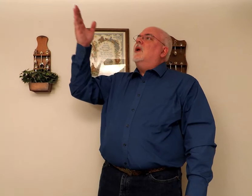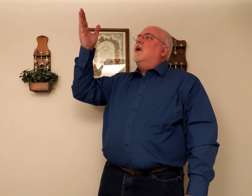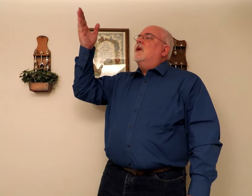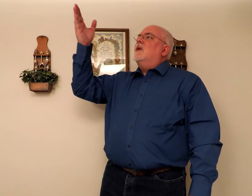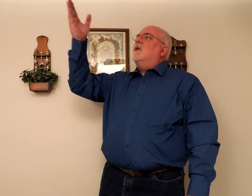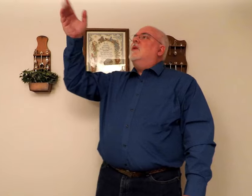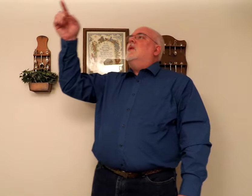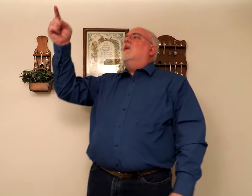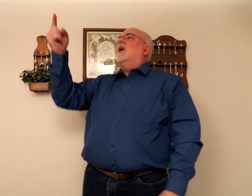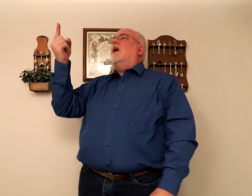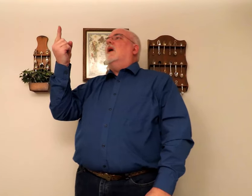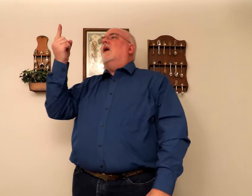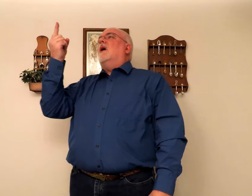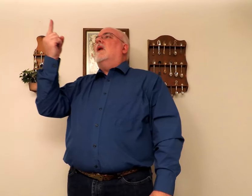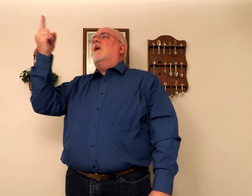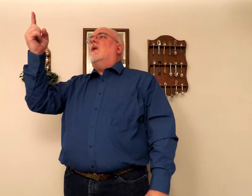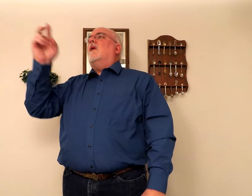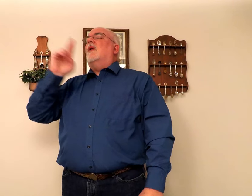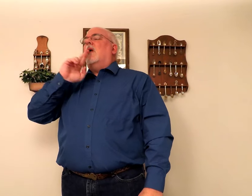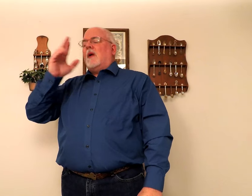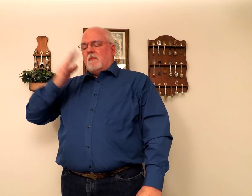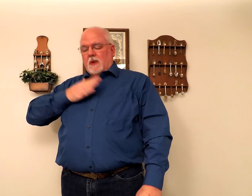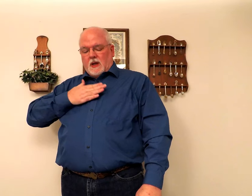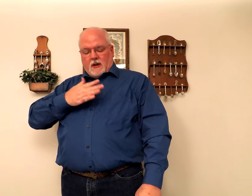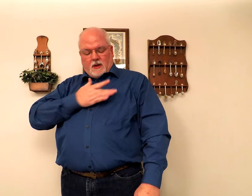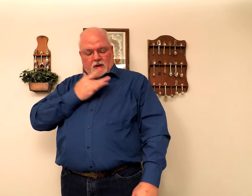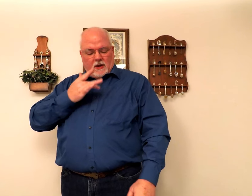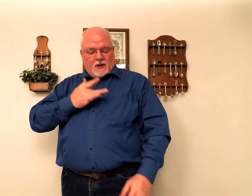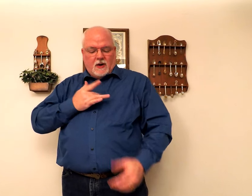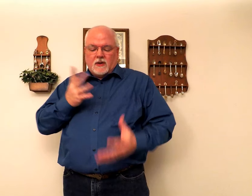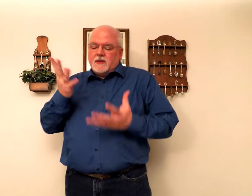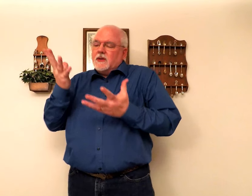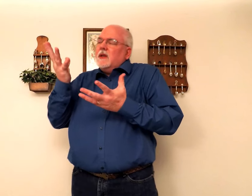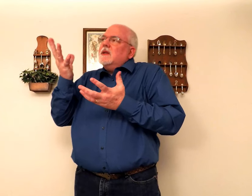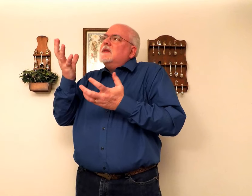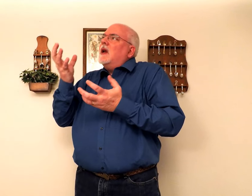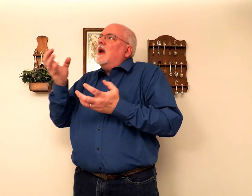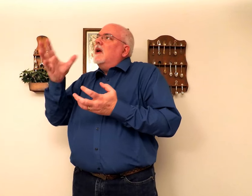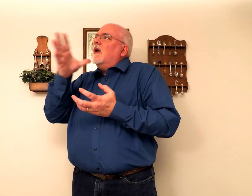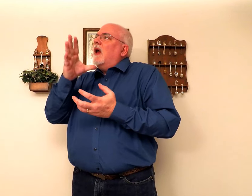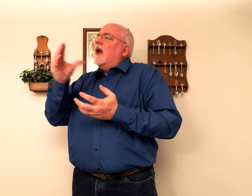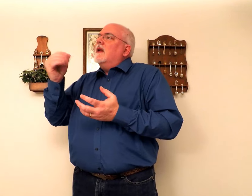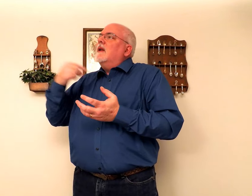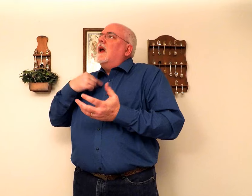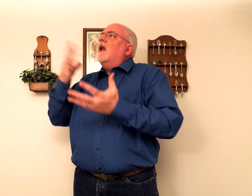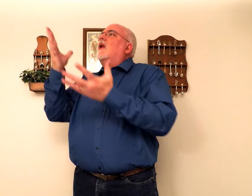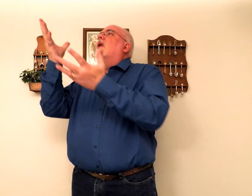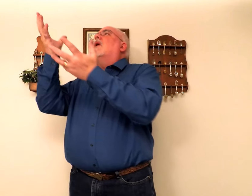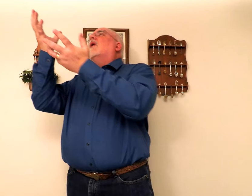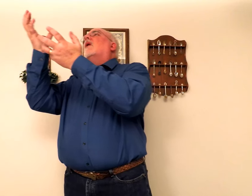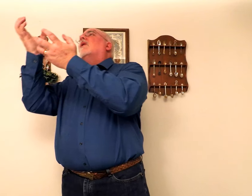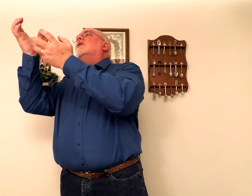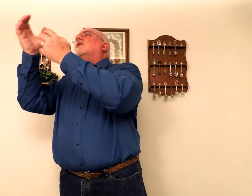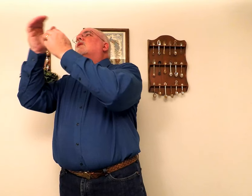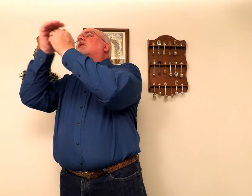You alone are my heart's desire and I long to